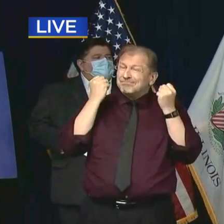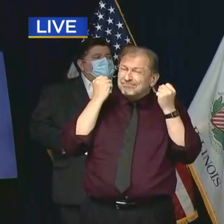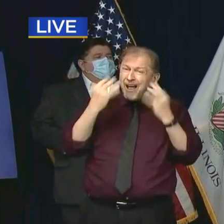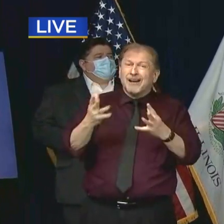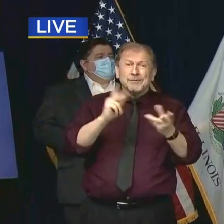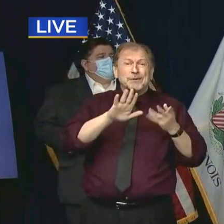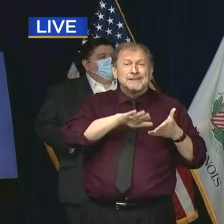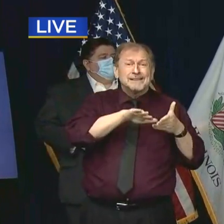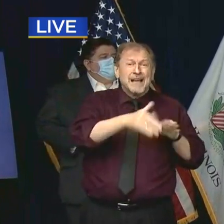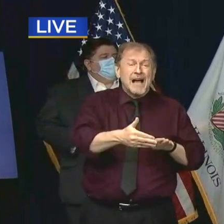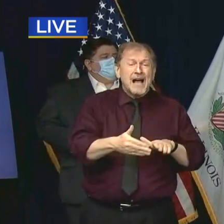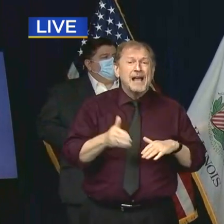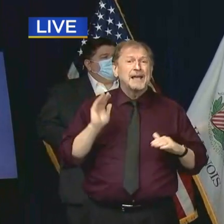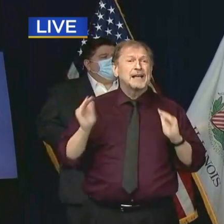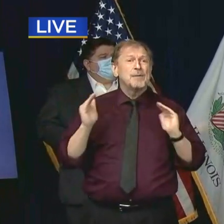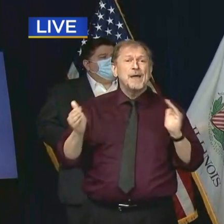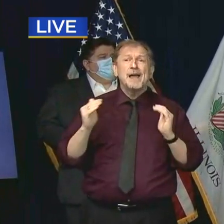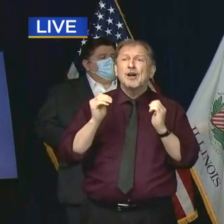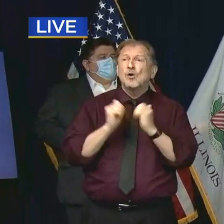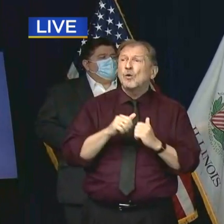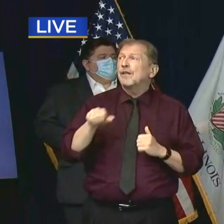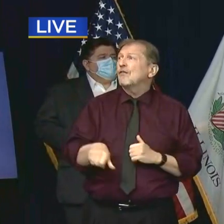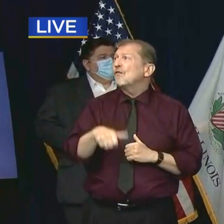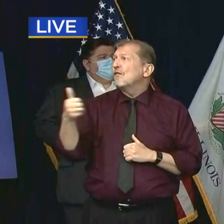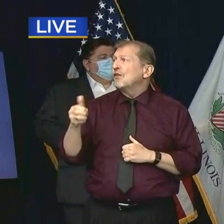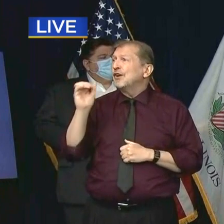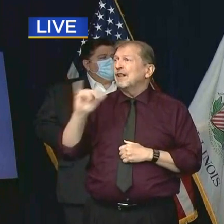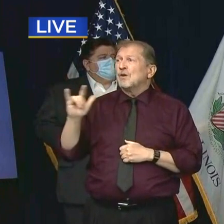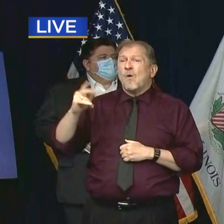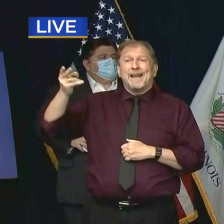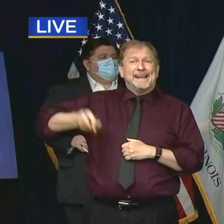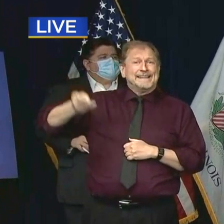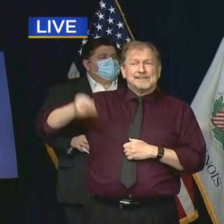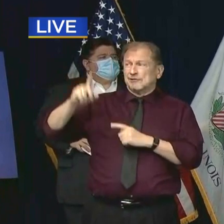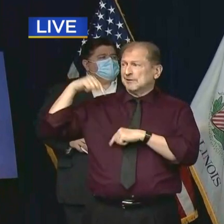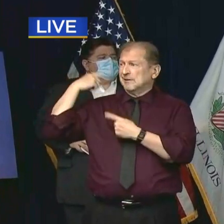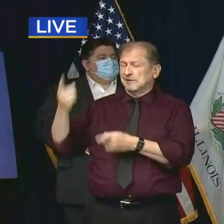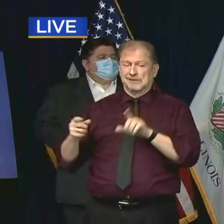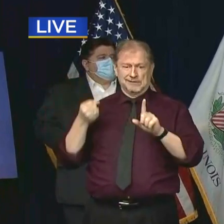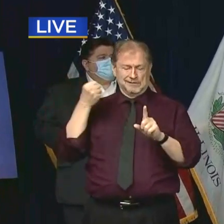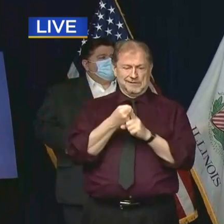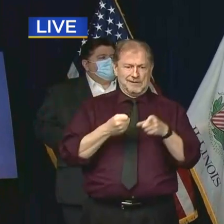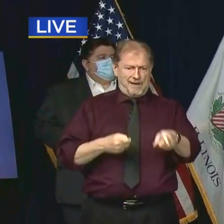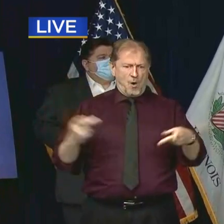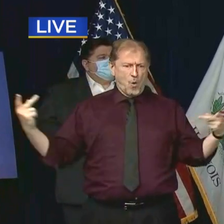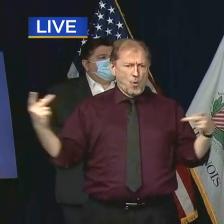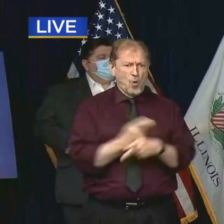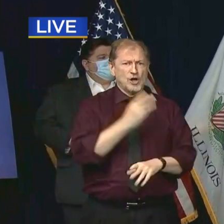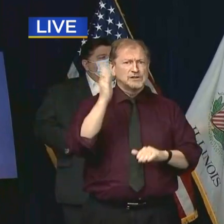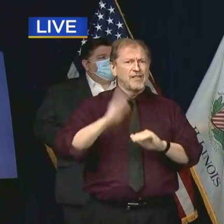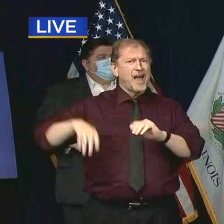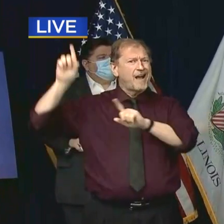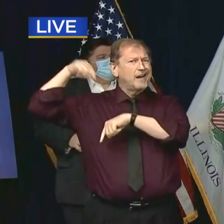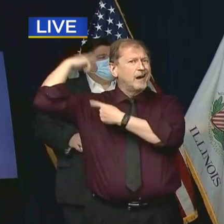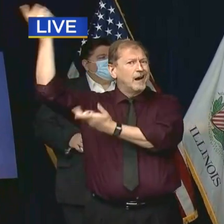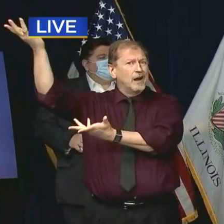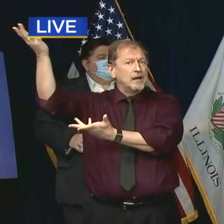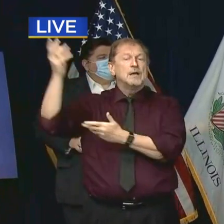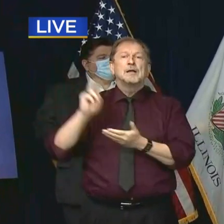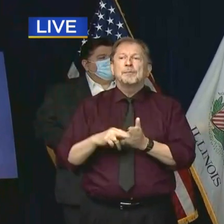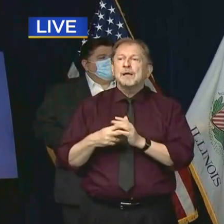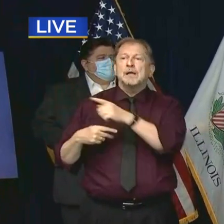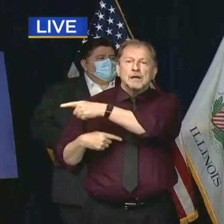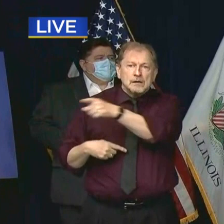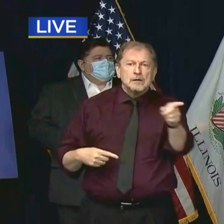compared to any time within our Illinois history. So we all have a choice still to make